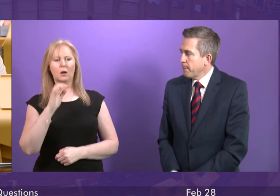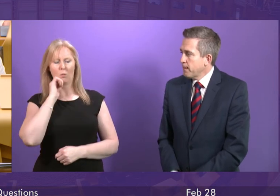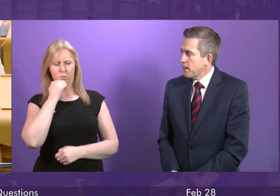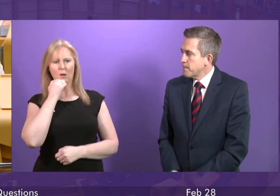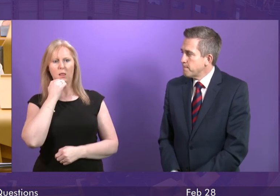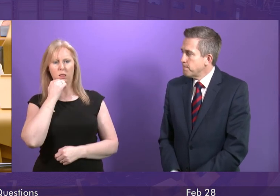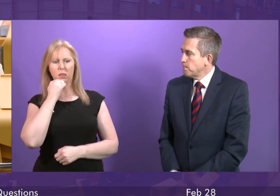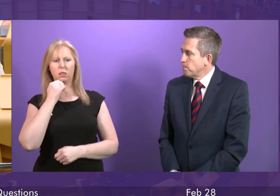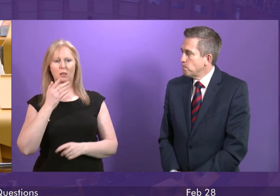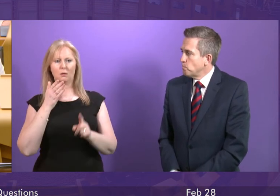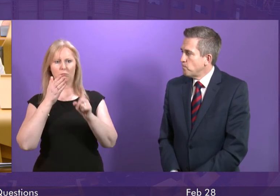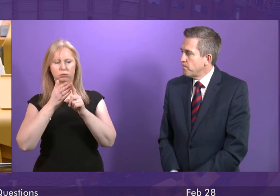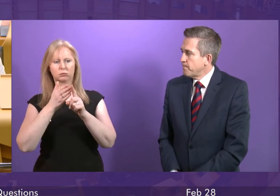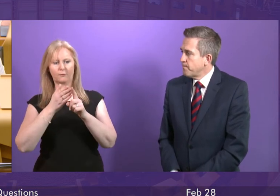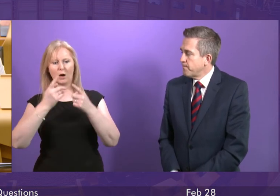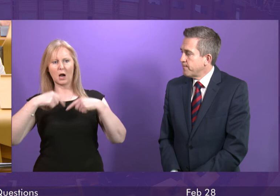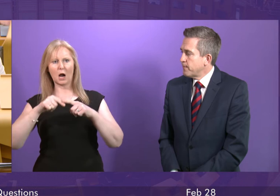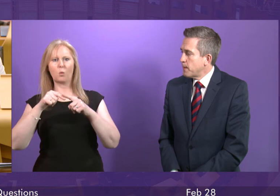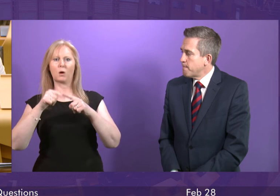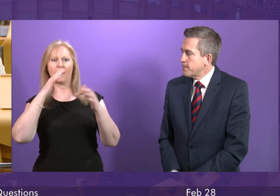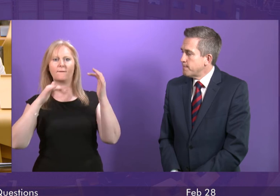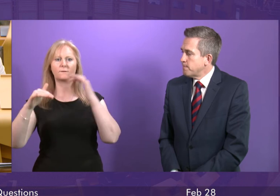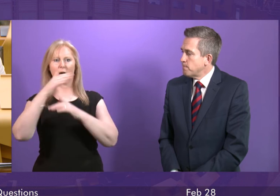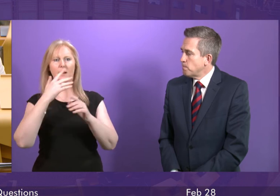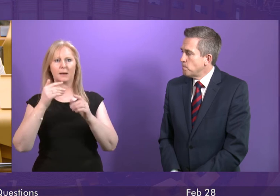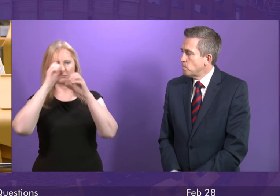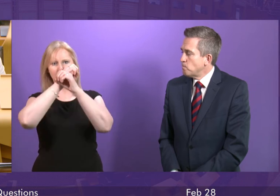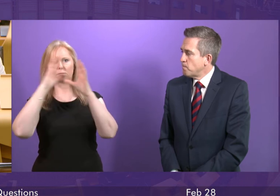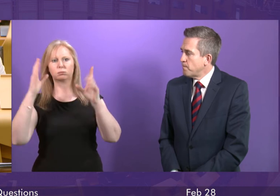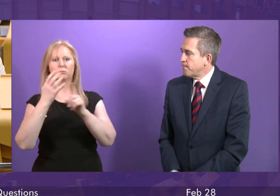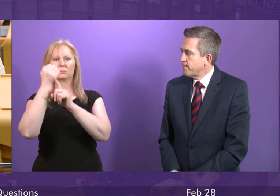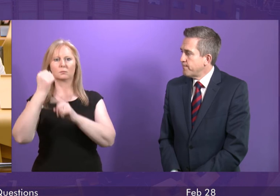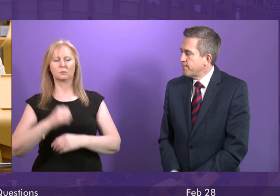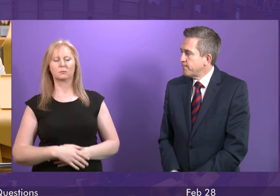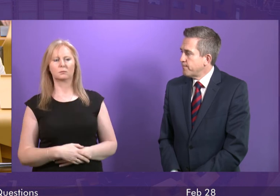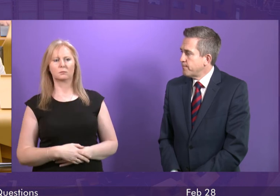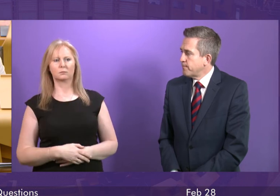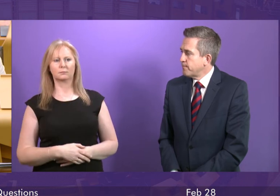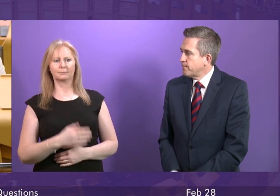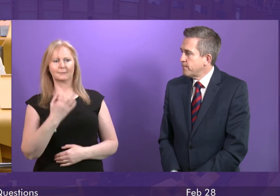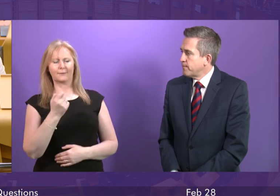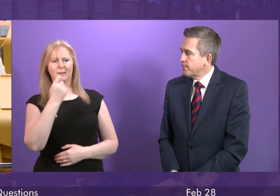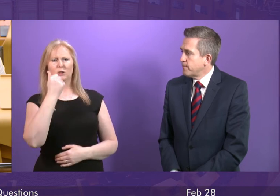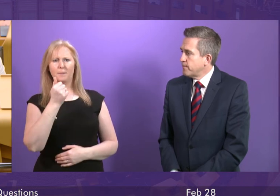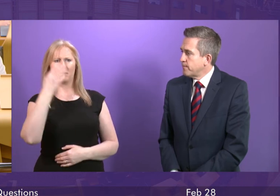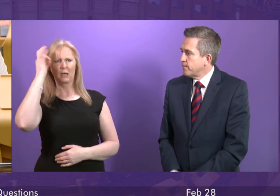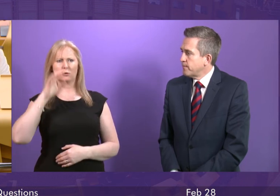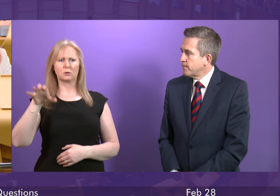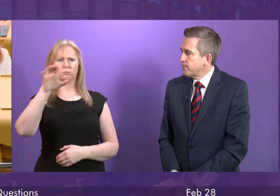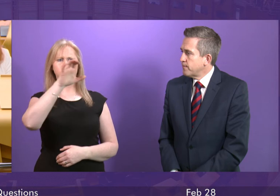our environmental ambitions. As such, it is disappointing that there is uncertainty around the readiness of some councils to deliver this. We are aware of the